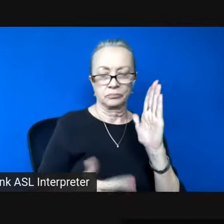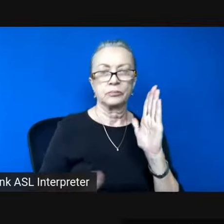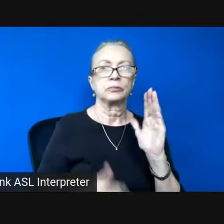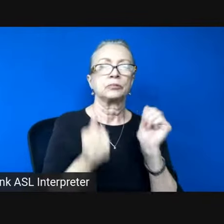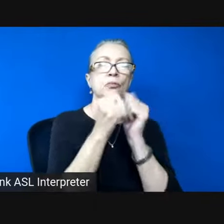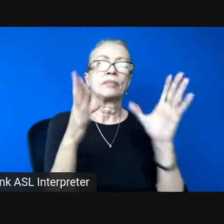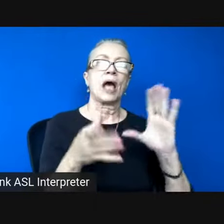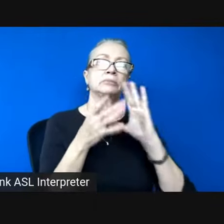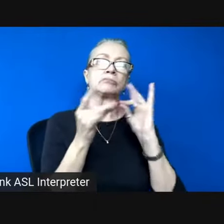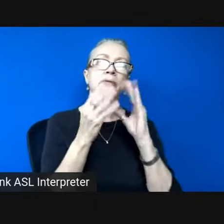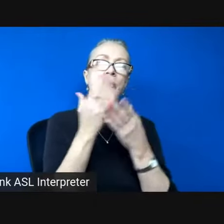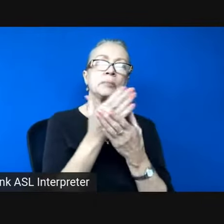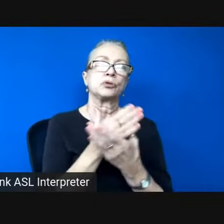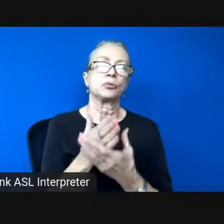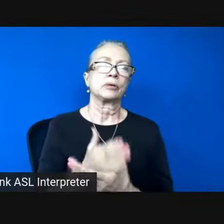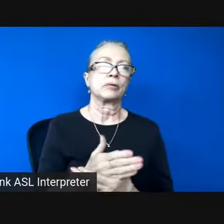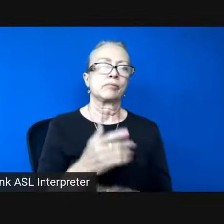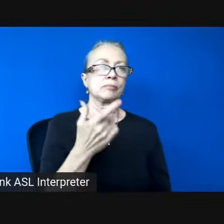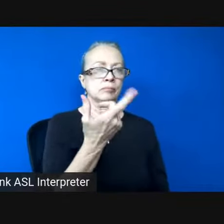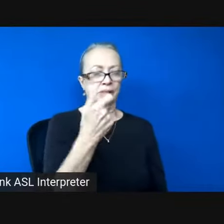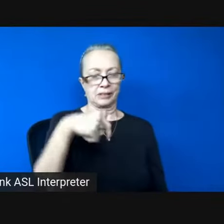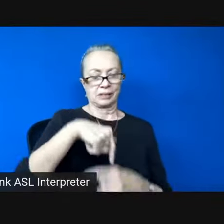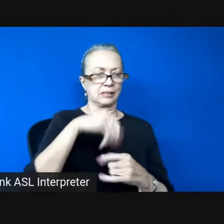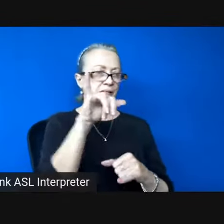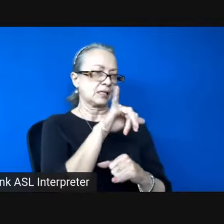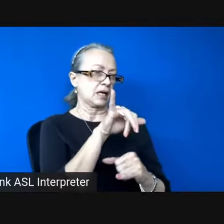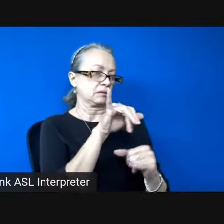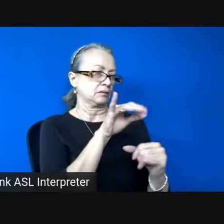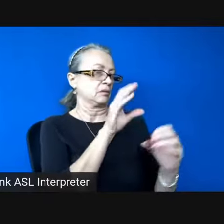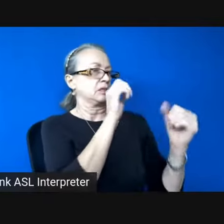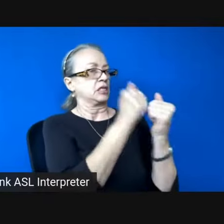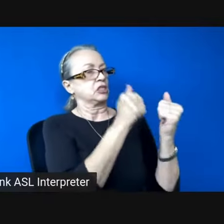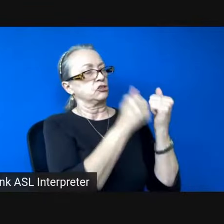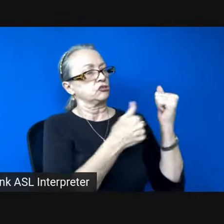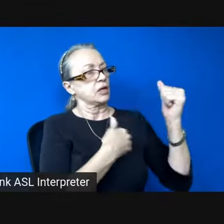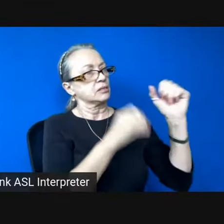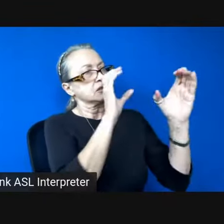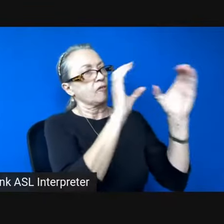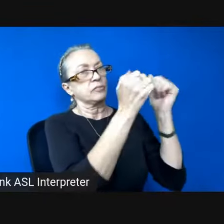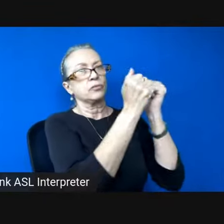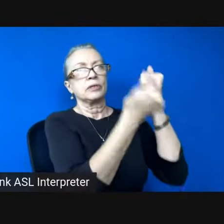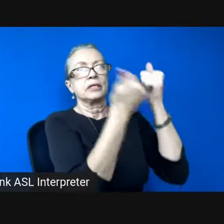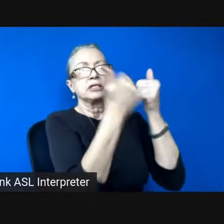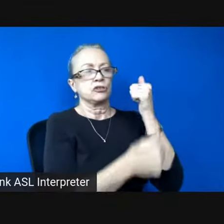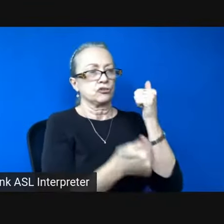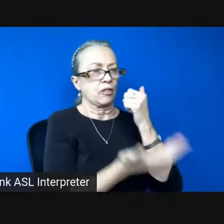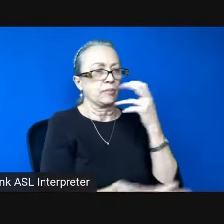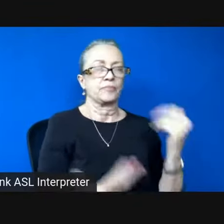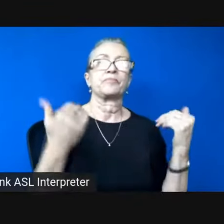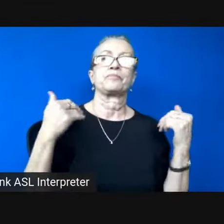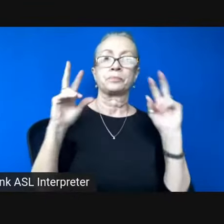because I've chosen them to be in conversation with each other Winter Stars